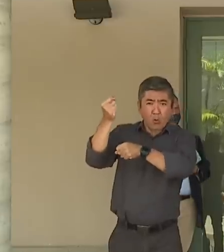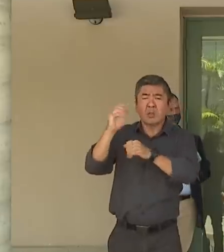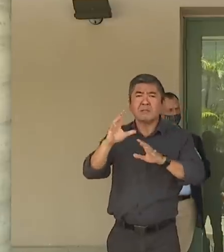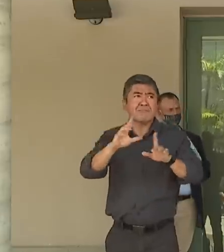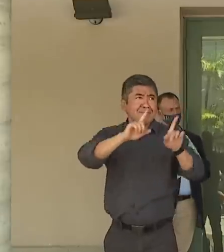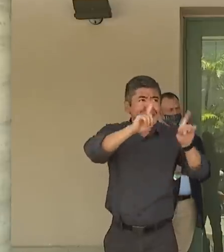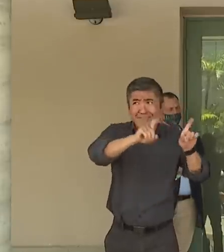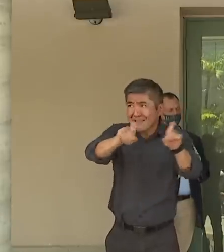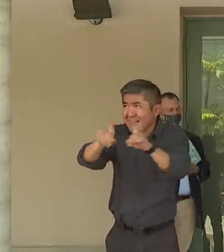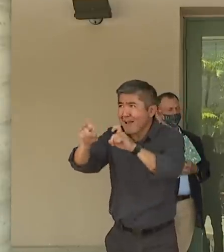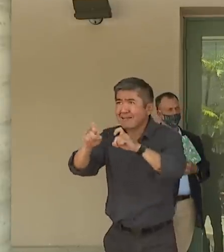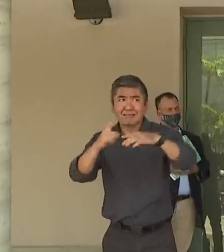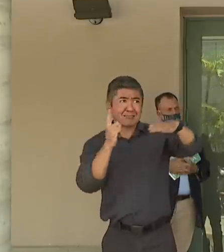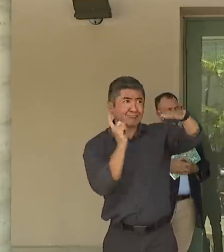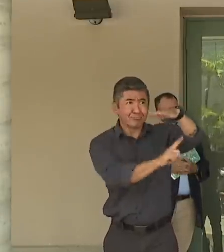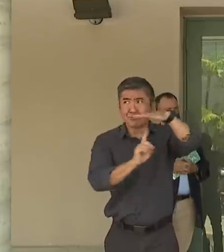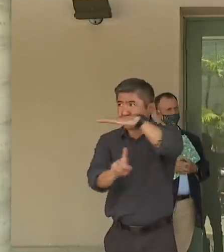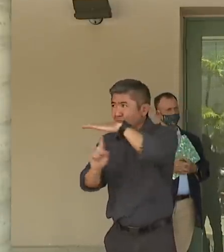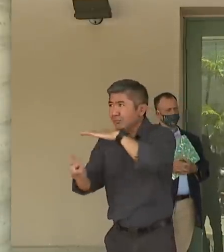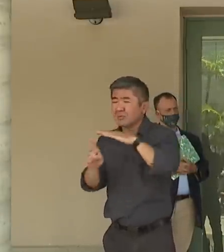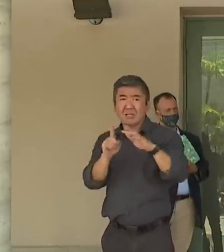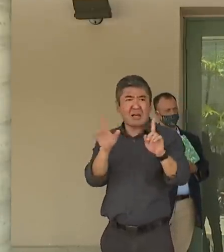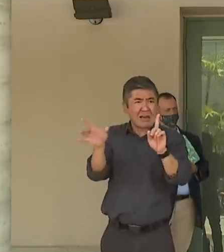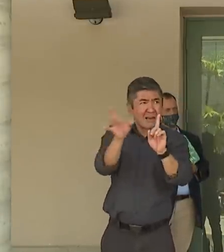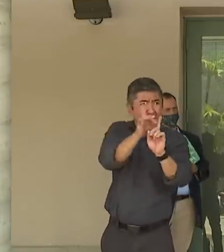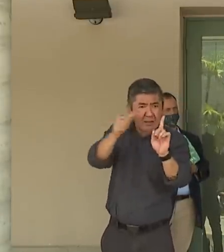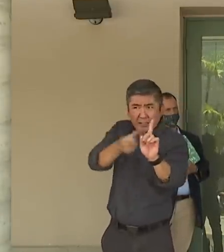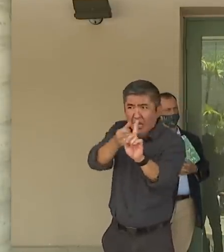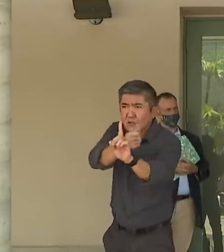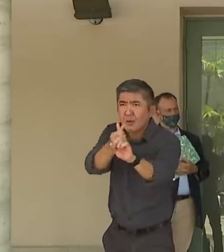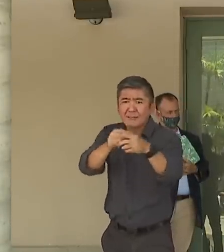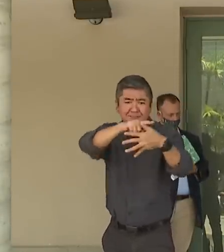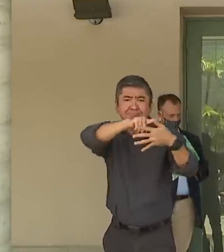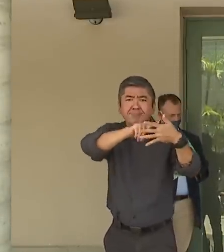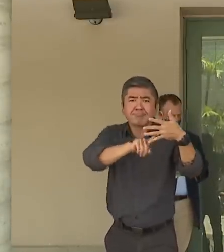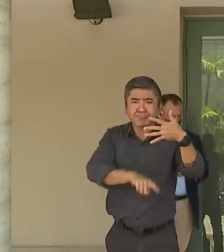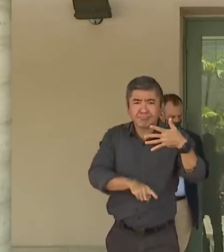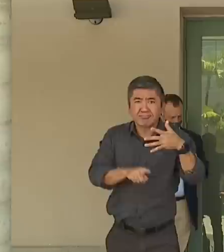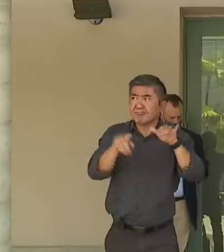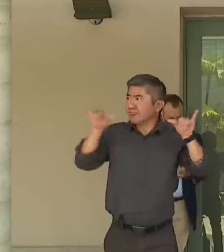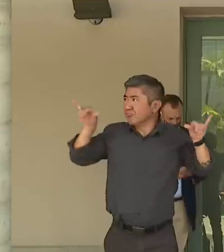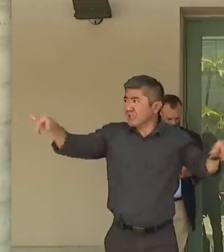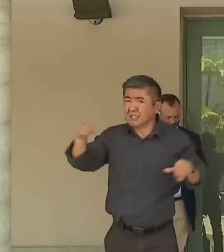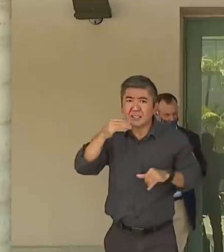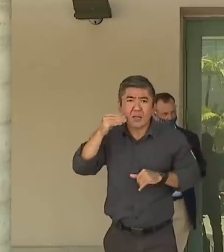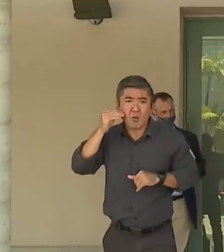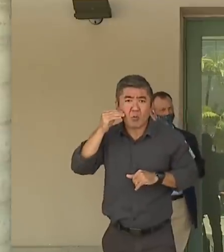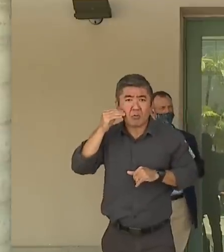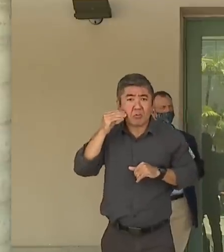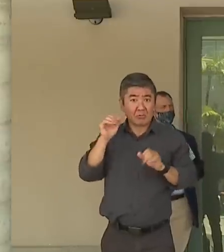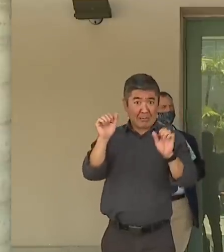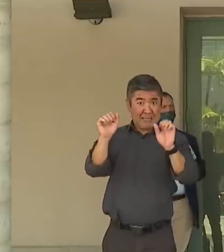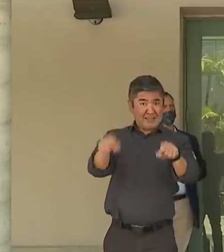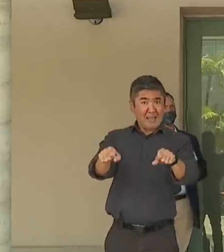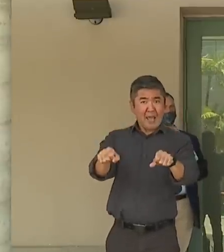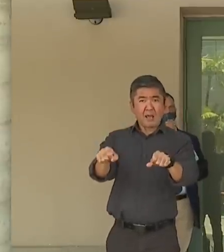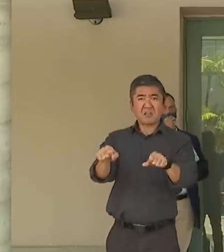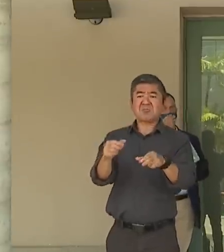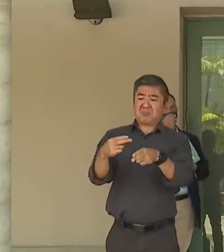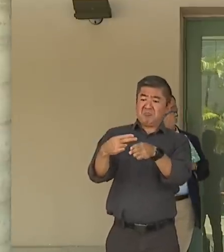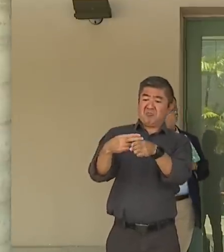quarantining and isolation done. And you have the power to make it temporary